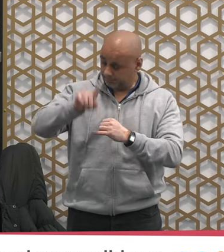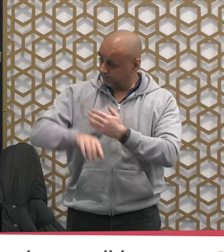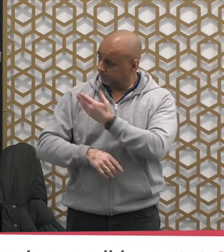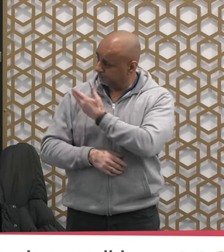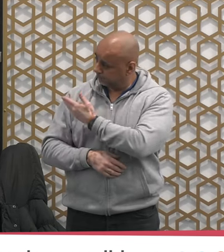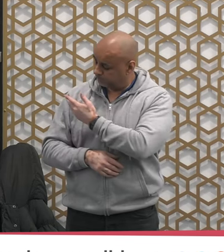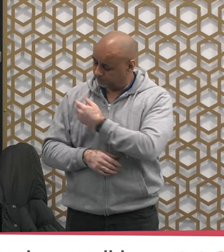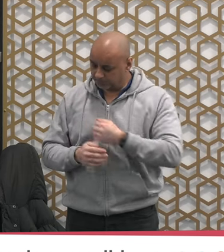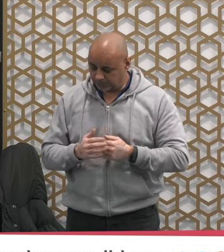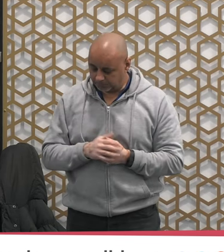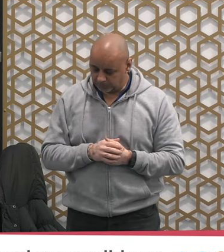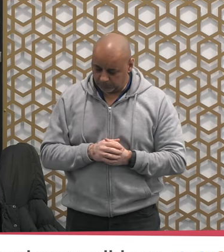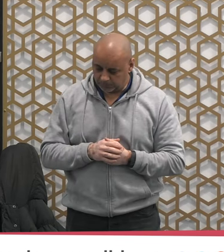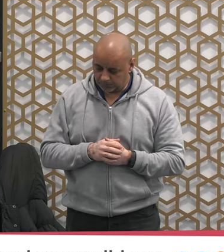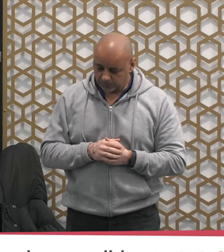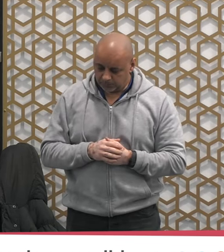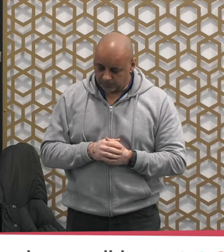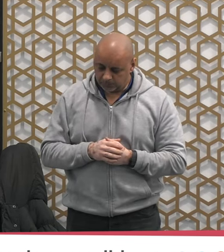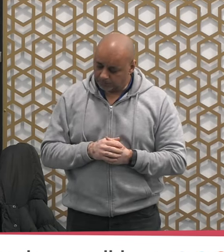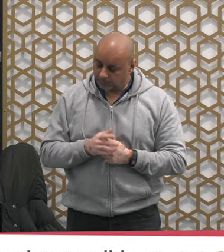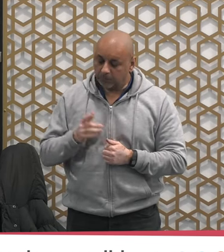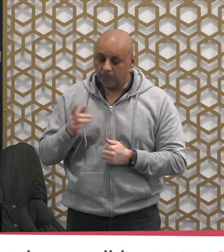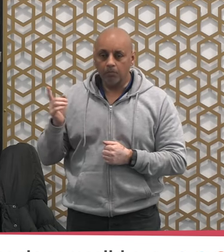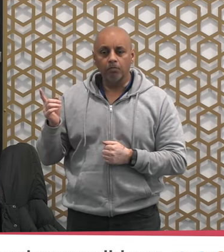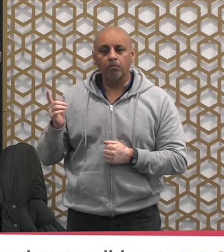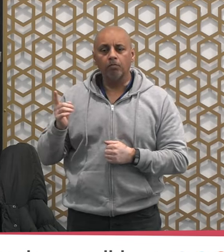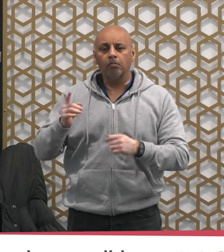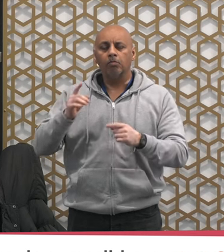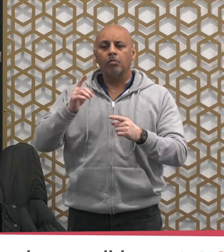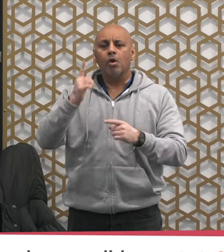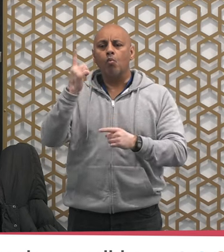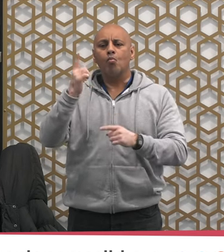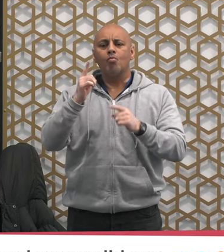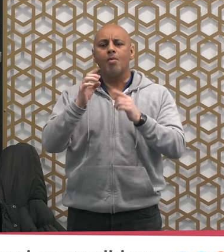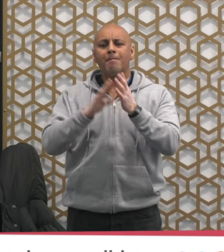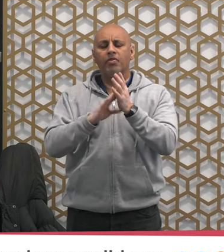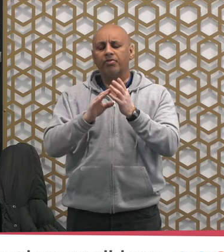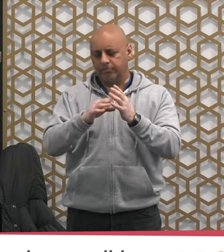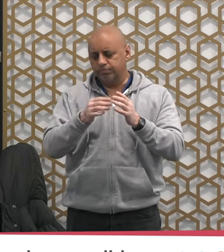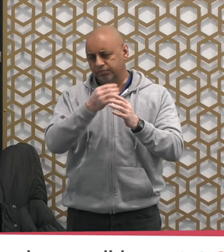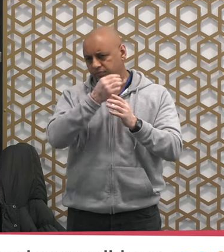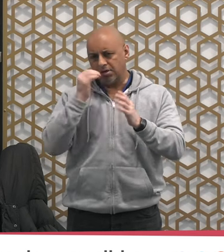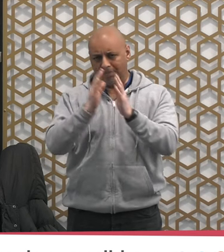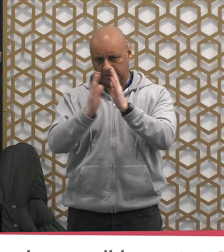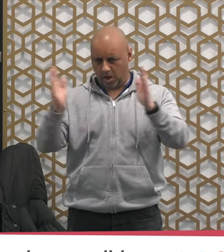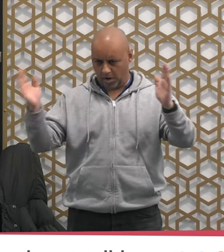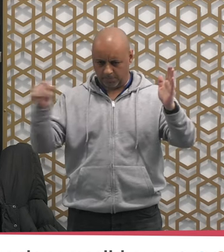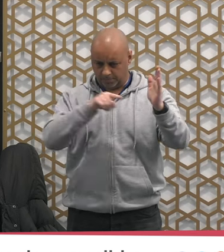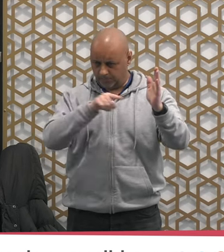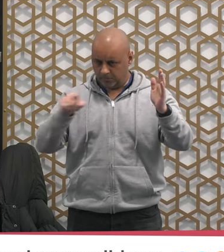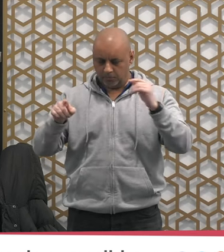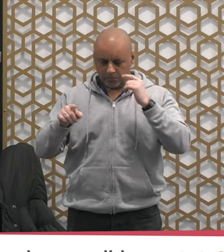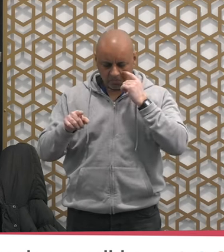month of the night prayer Qiyam Al-Layl Alhamdulillah by the grace of Allah